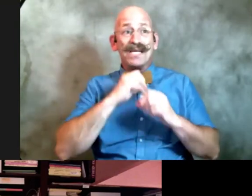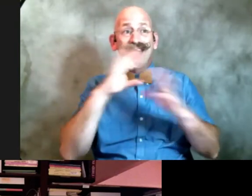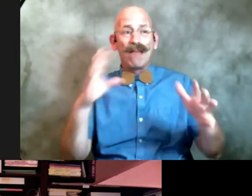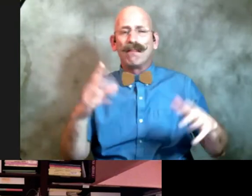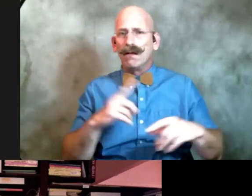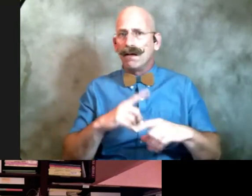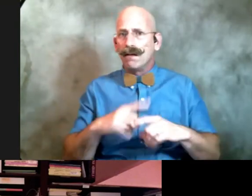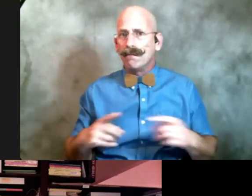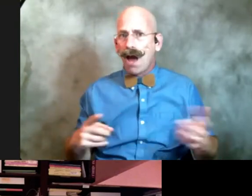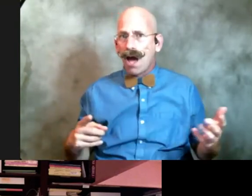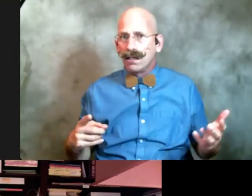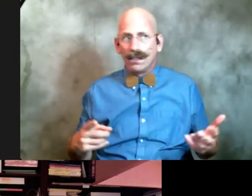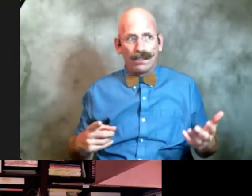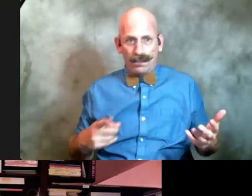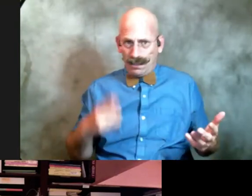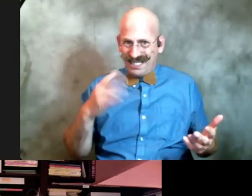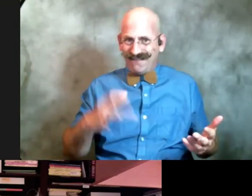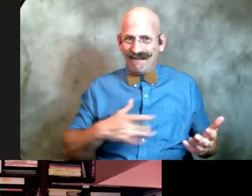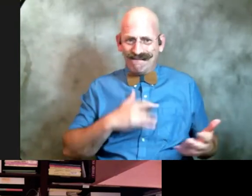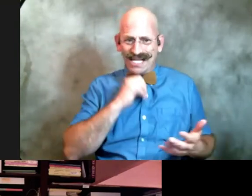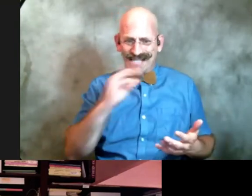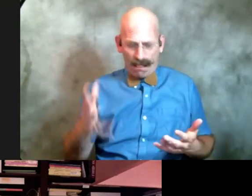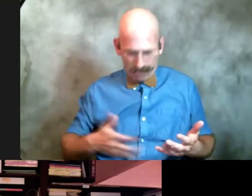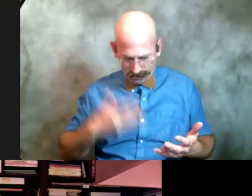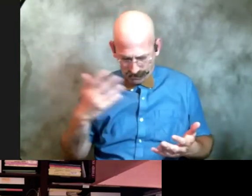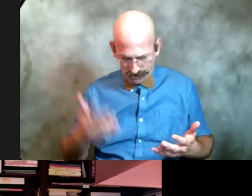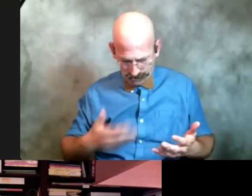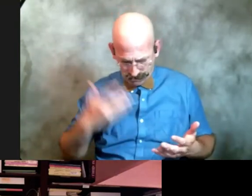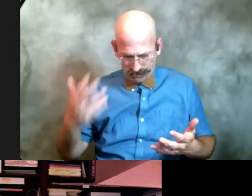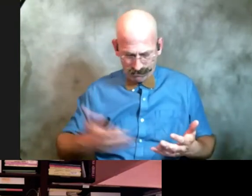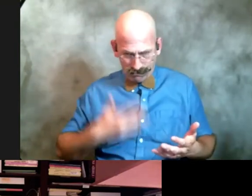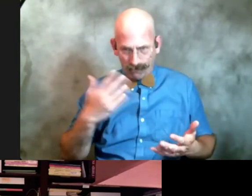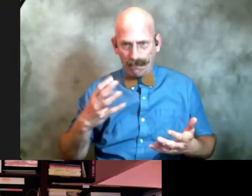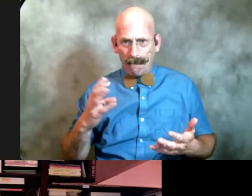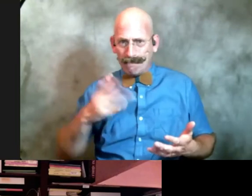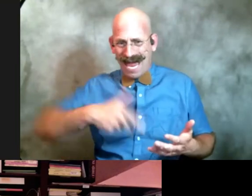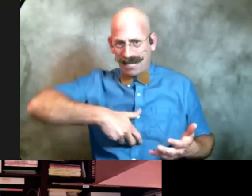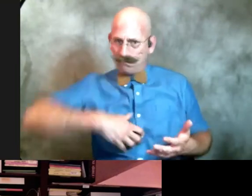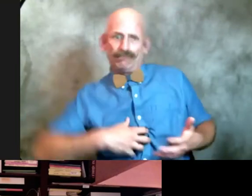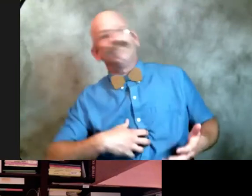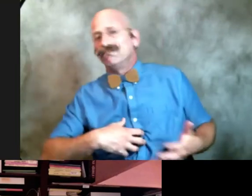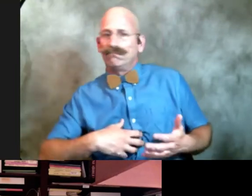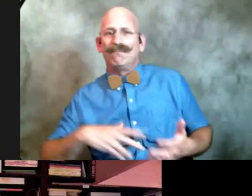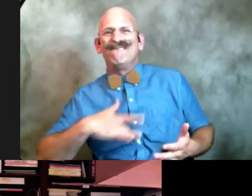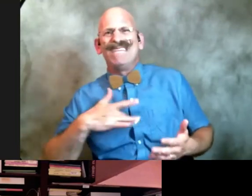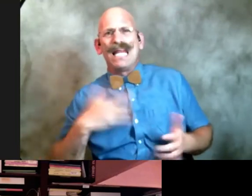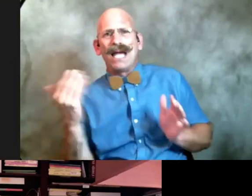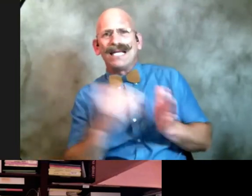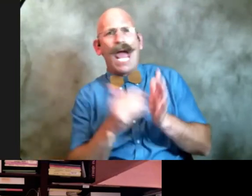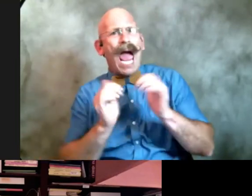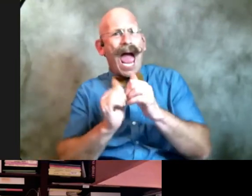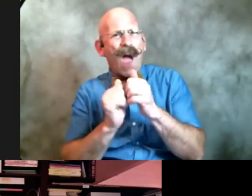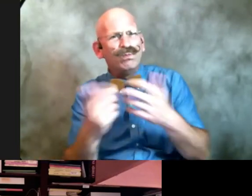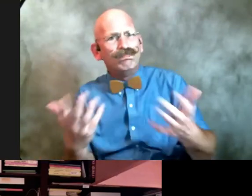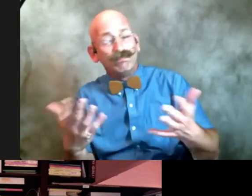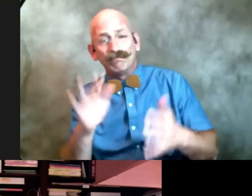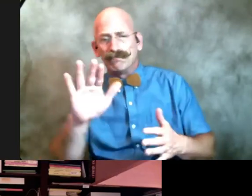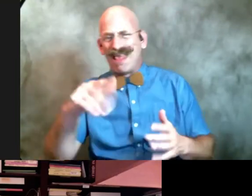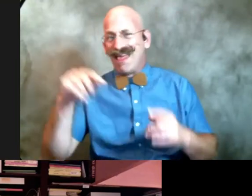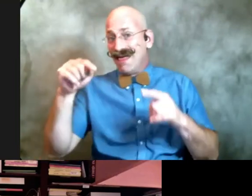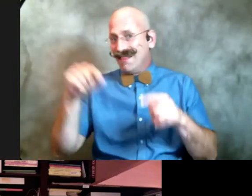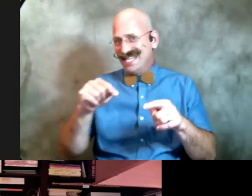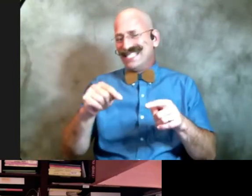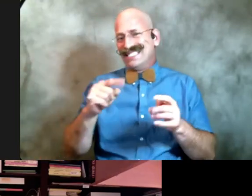get done with not feeling anything how do you go back to feeling something so this is kind of an